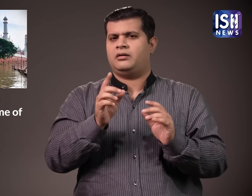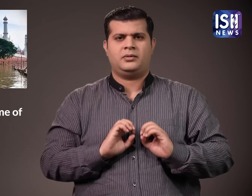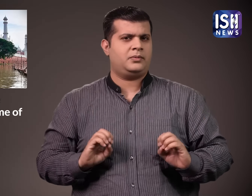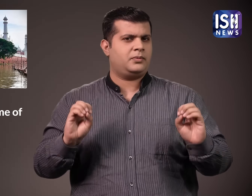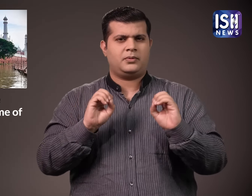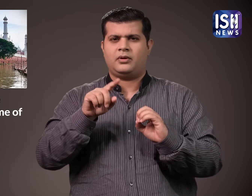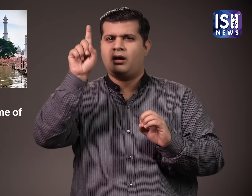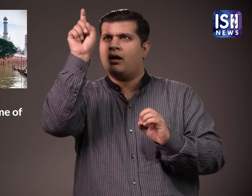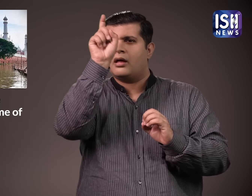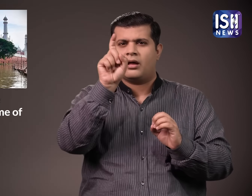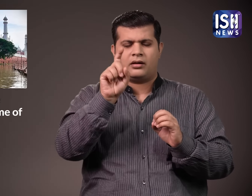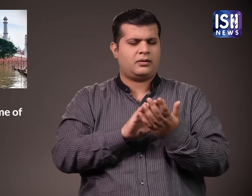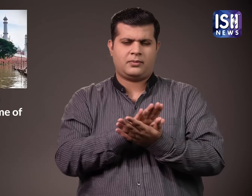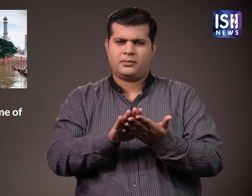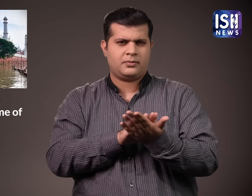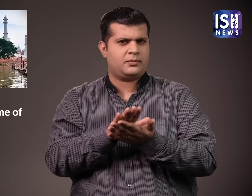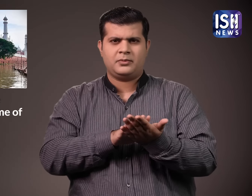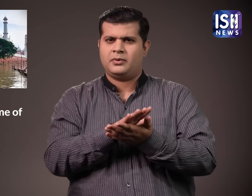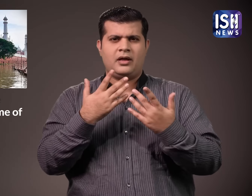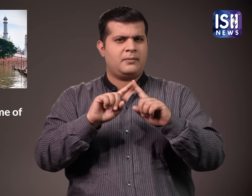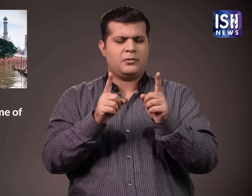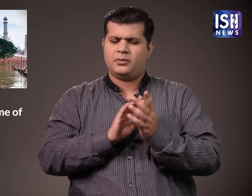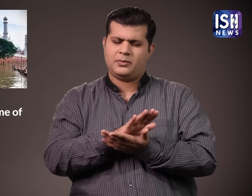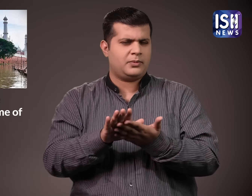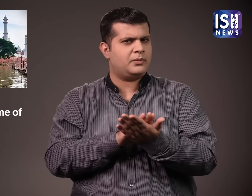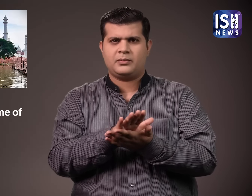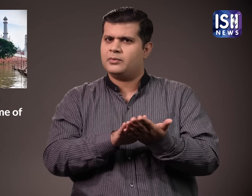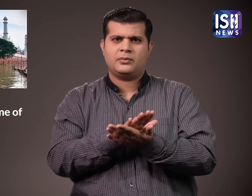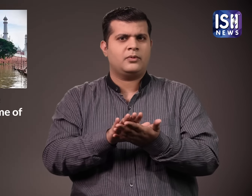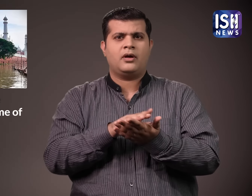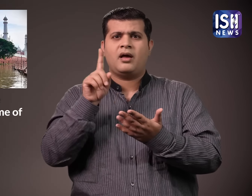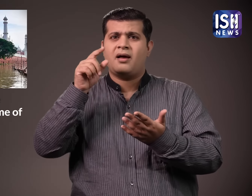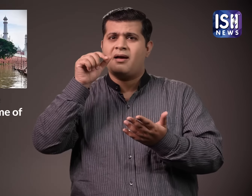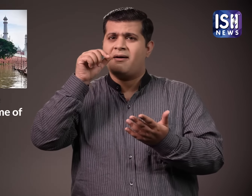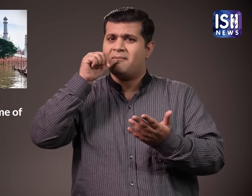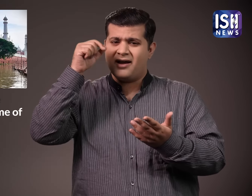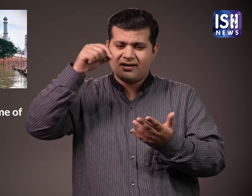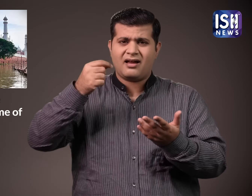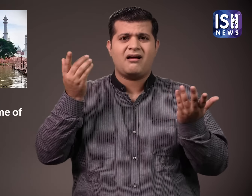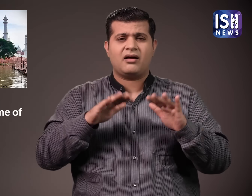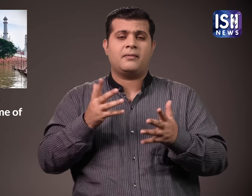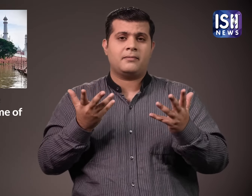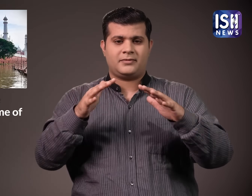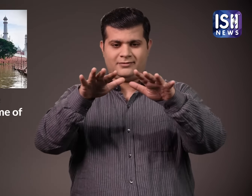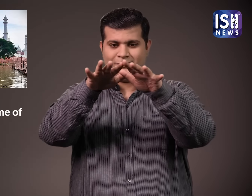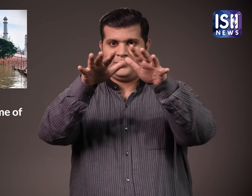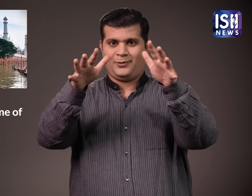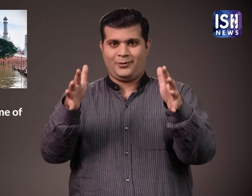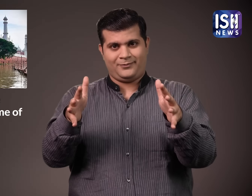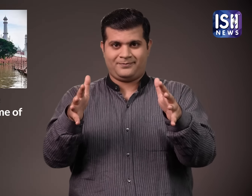and said that they did not find any sort of crack in the main dome. They found it was because of seepage and there was